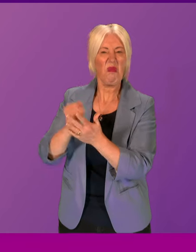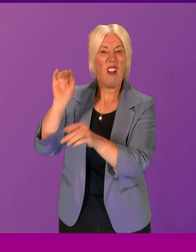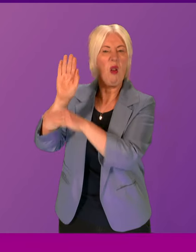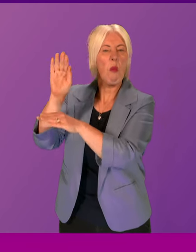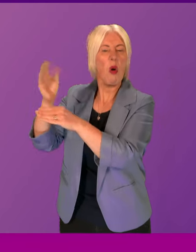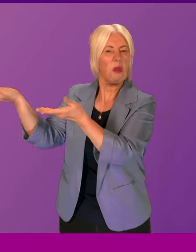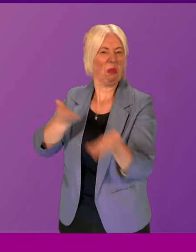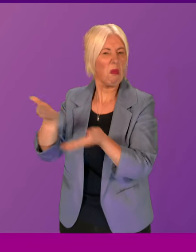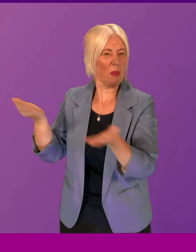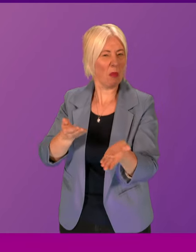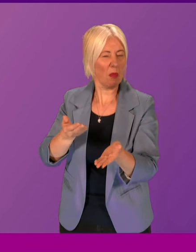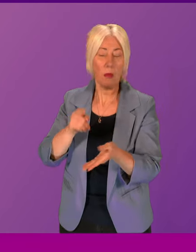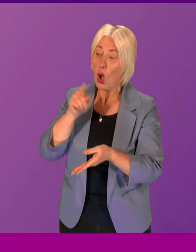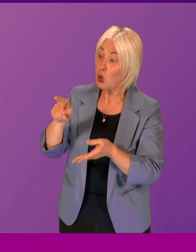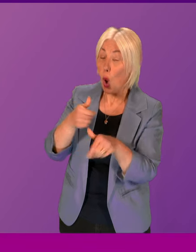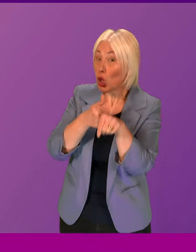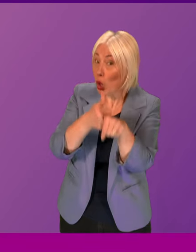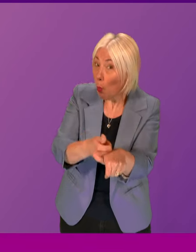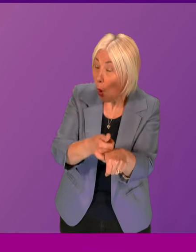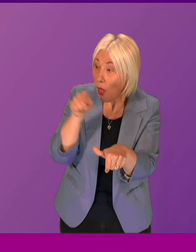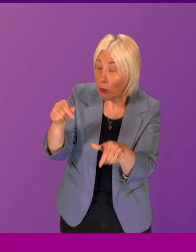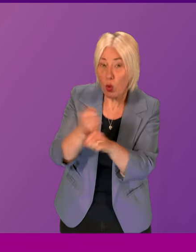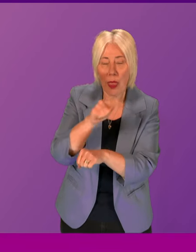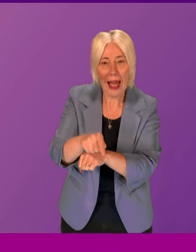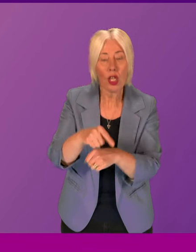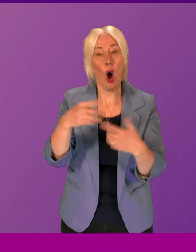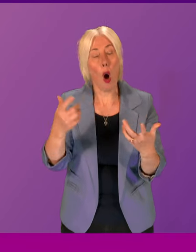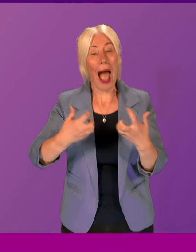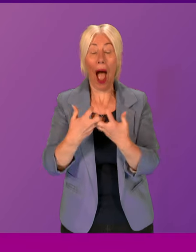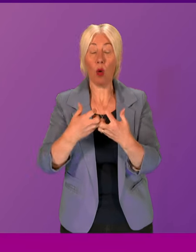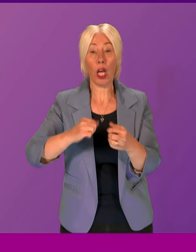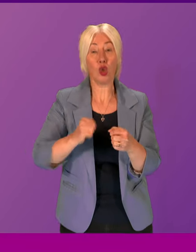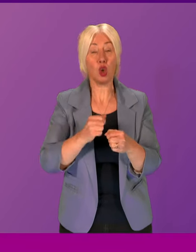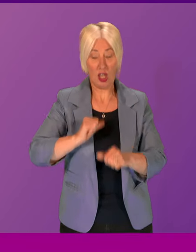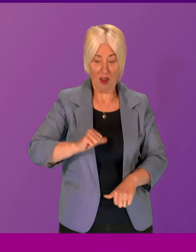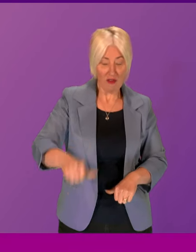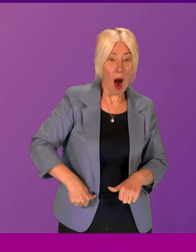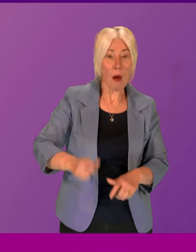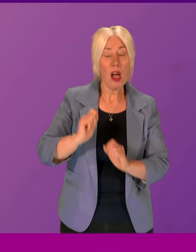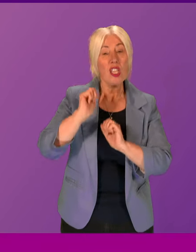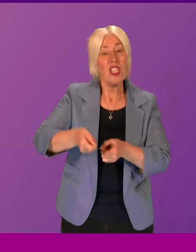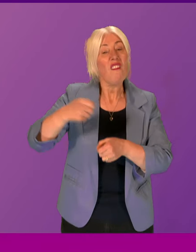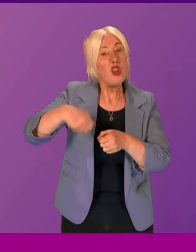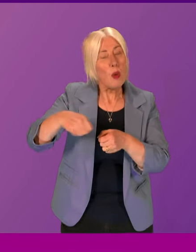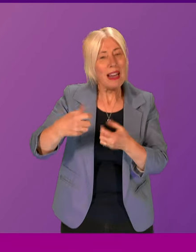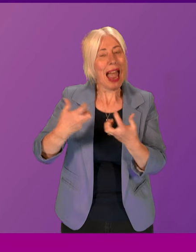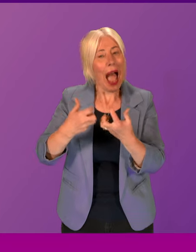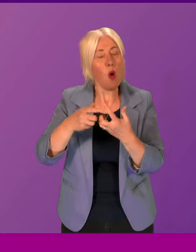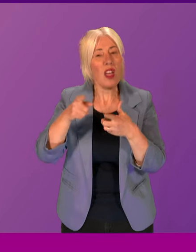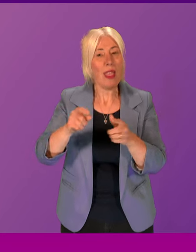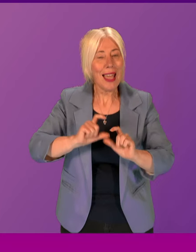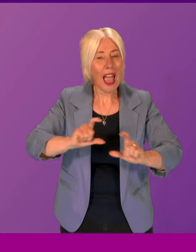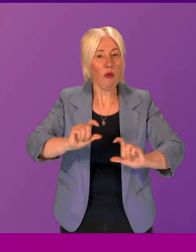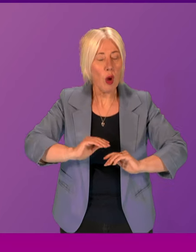the First Minister support this move, and can he explain how he expects Scottish farmers and fishermen to continue to provide